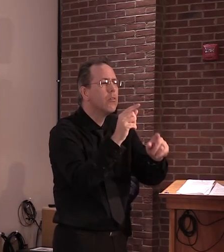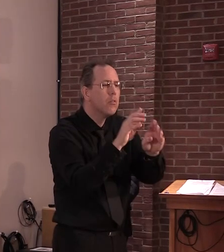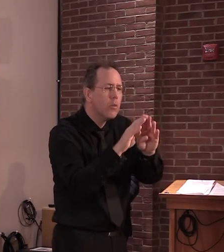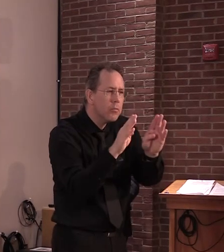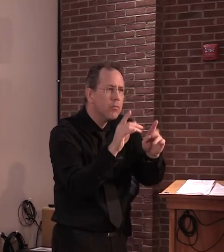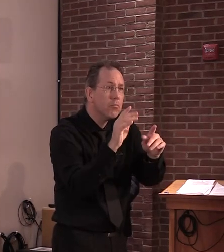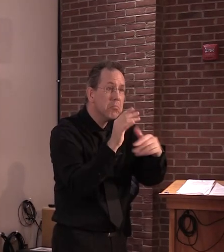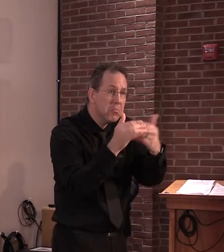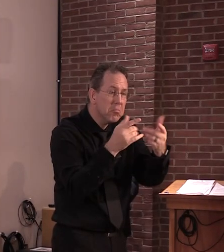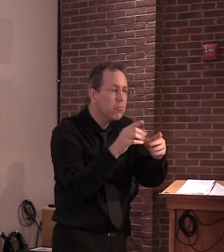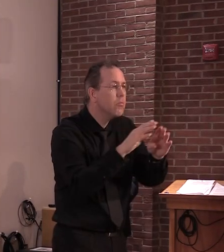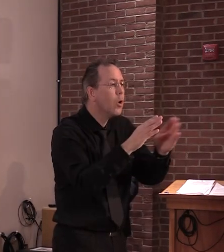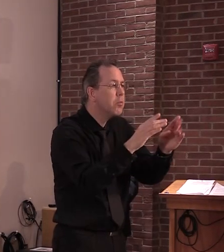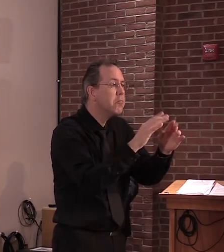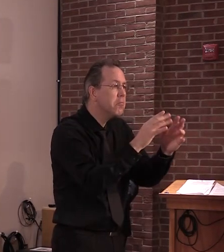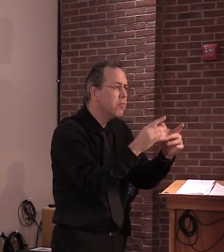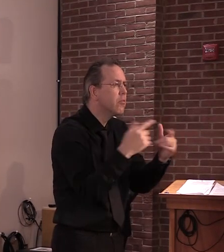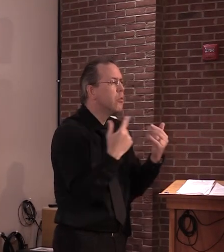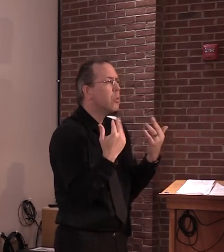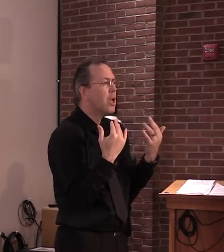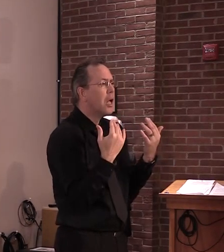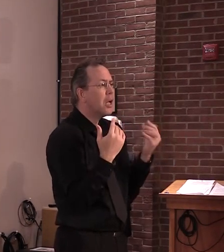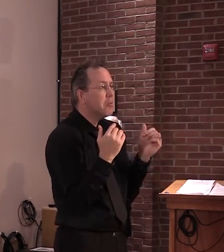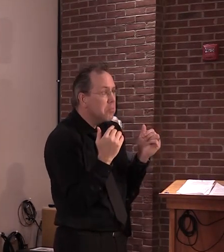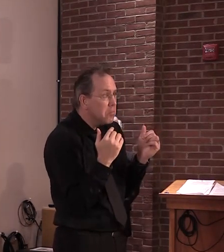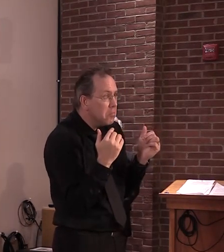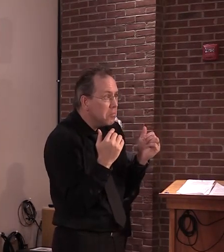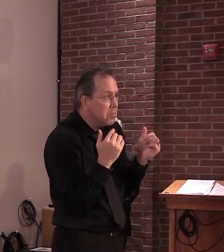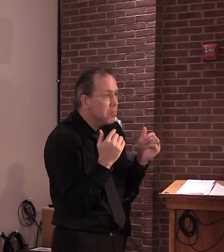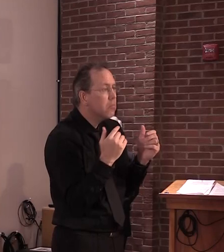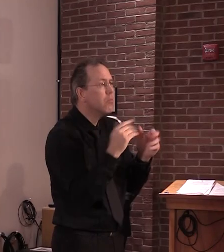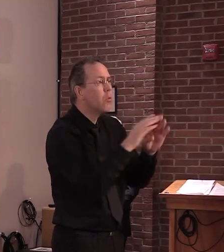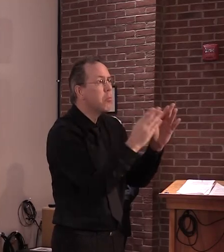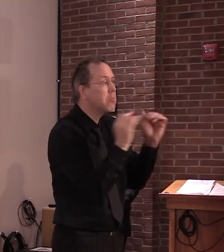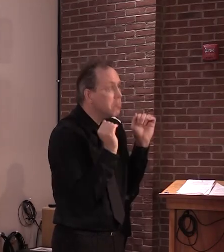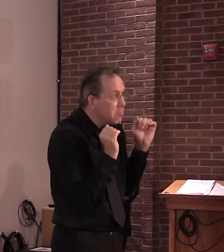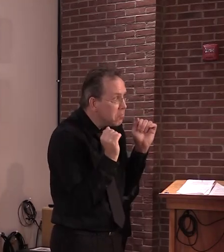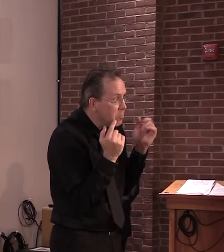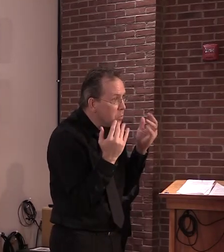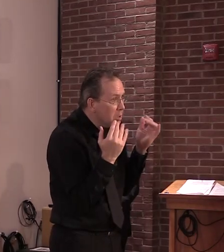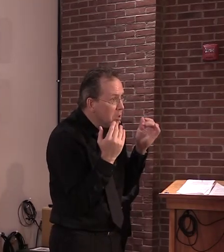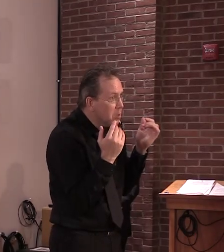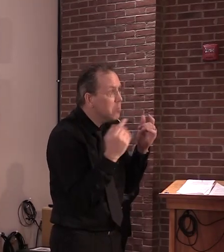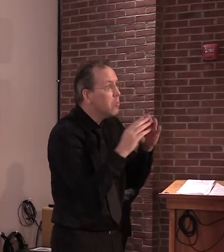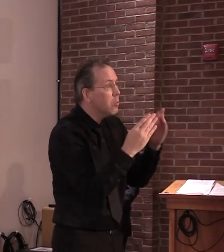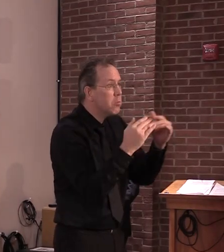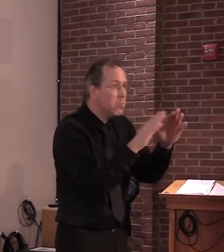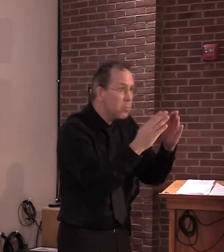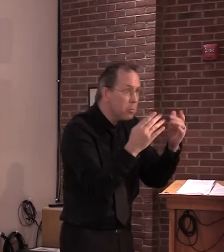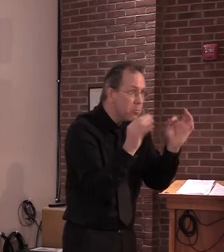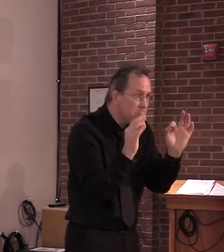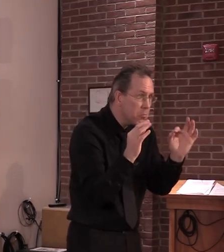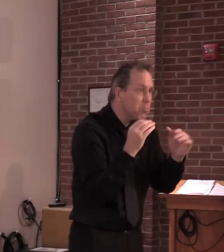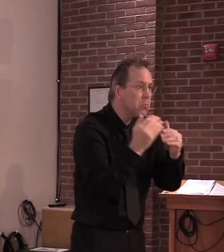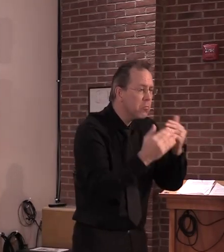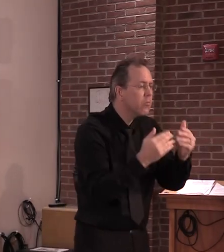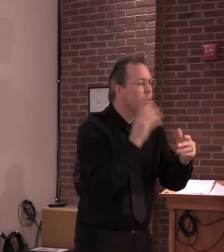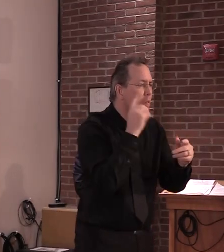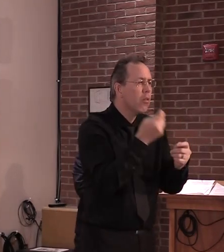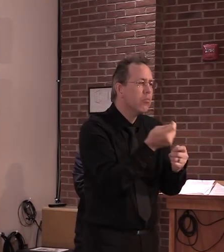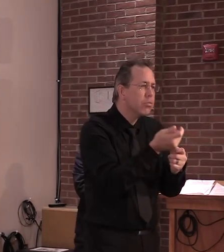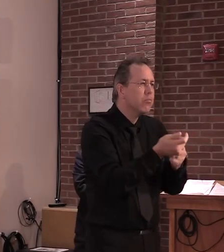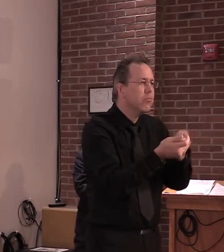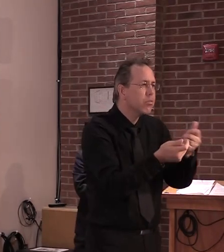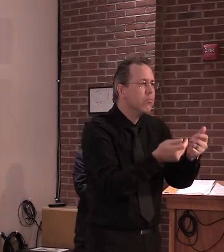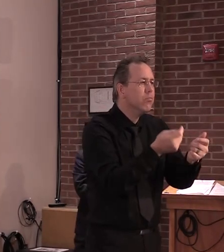probably as many people that are anxious and ready to get started from an employer's perspective as, as ones that are anxious